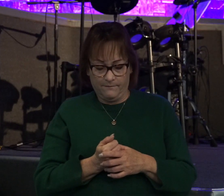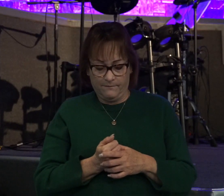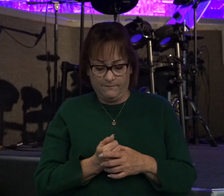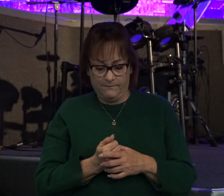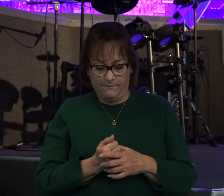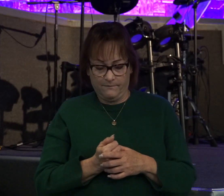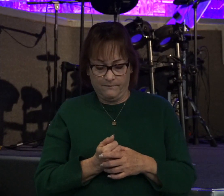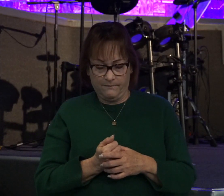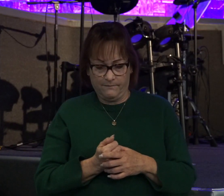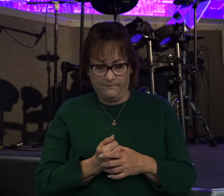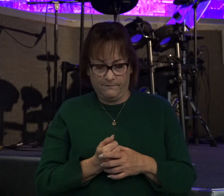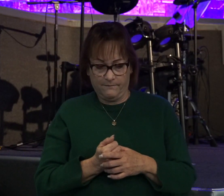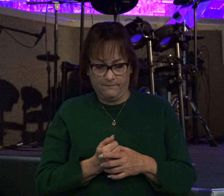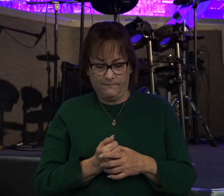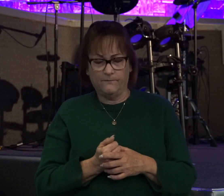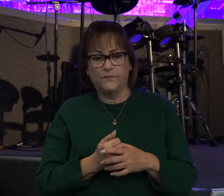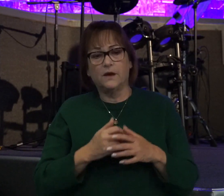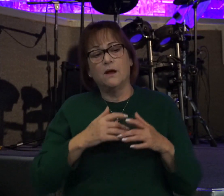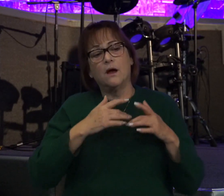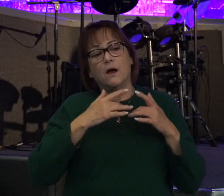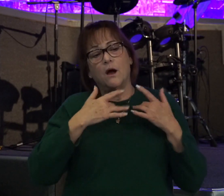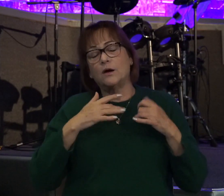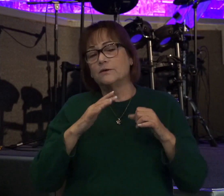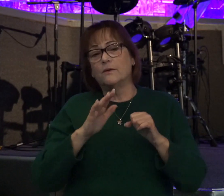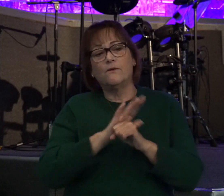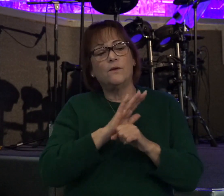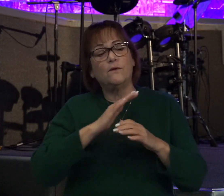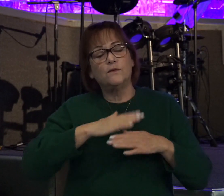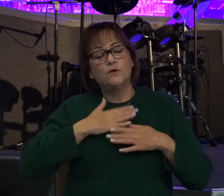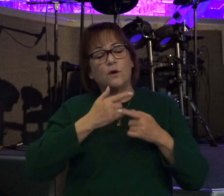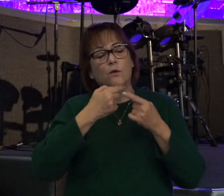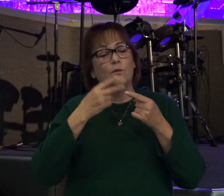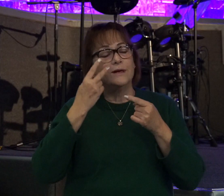It would fill our hearts with joy when we see our spouse worshiping God.